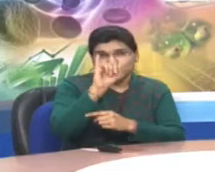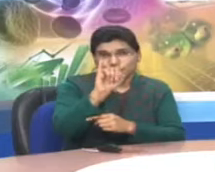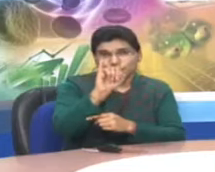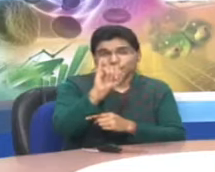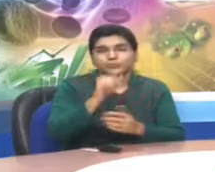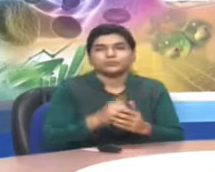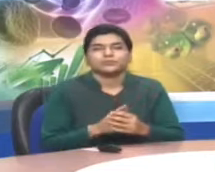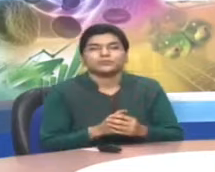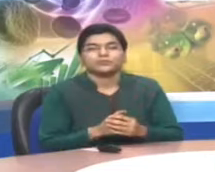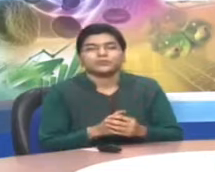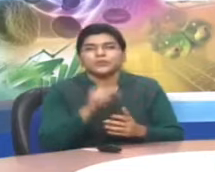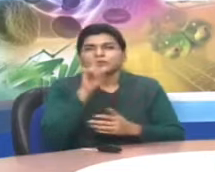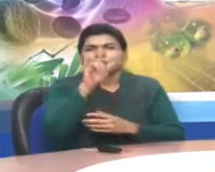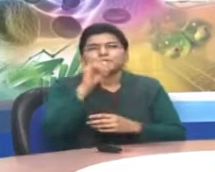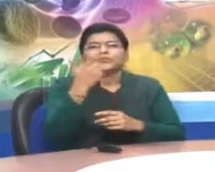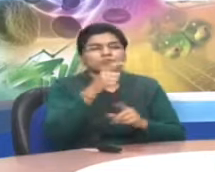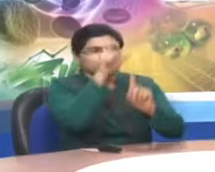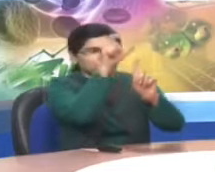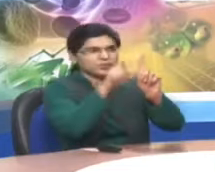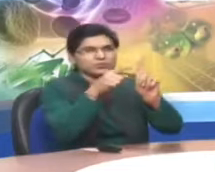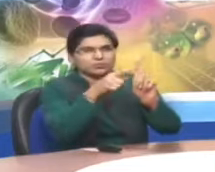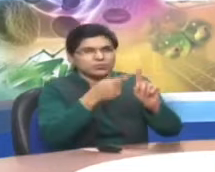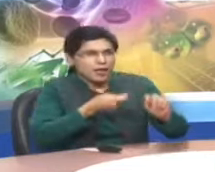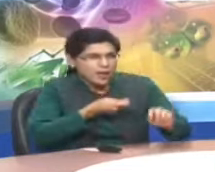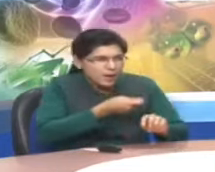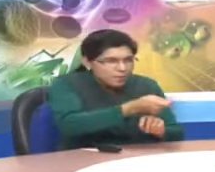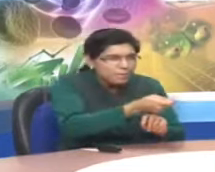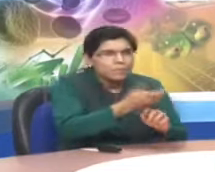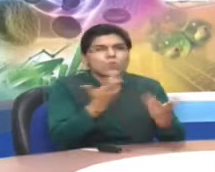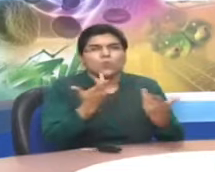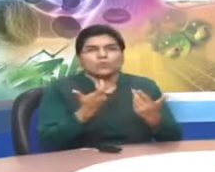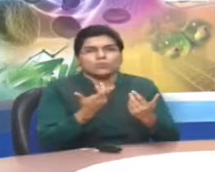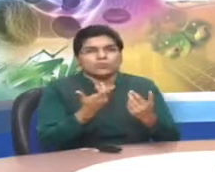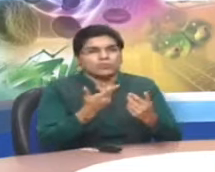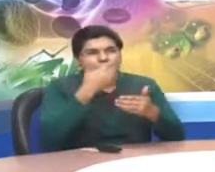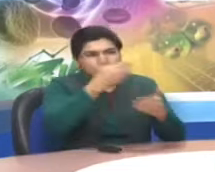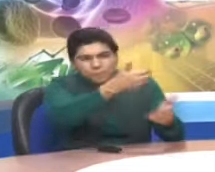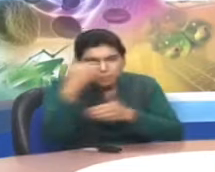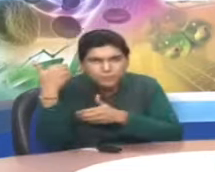Sixteenth word is mudder. Killing somebody.